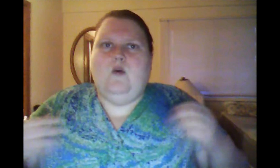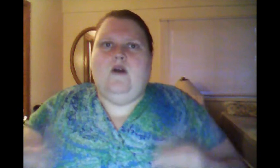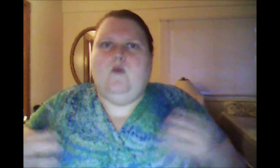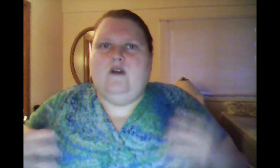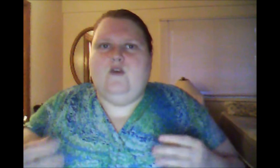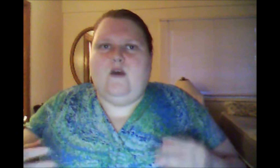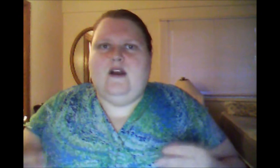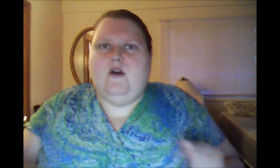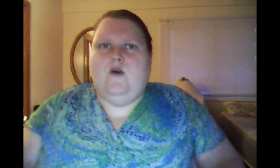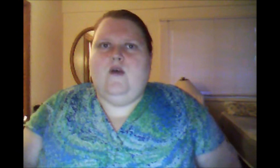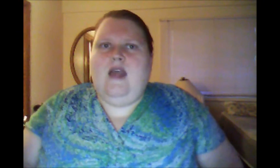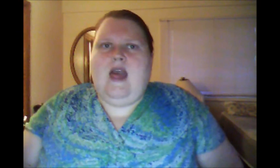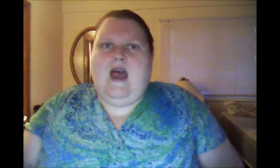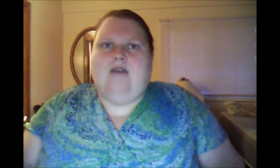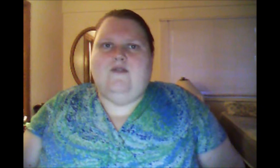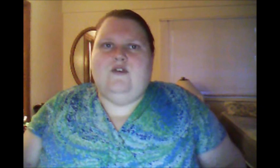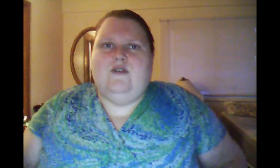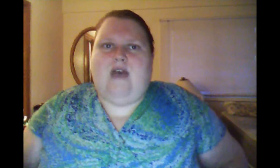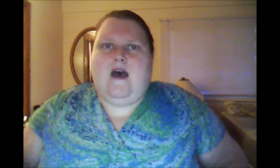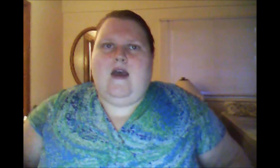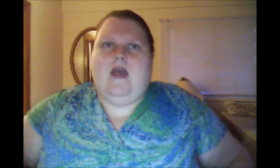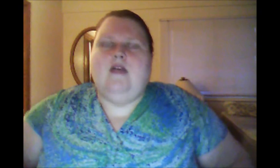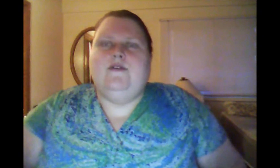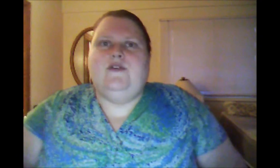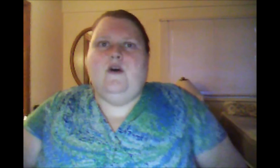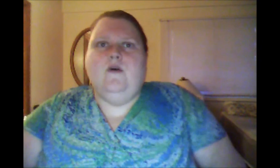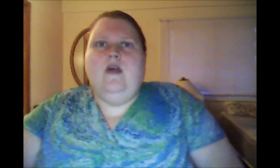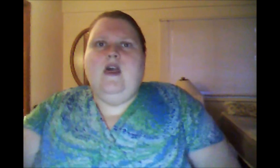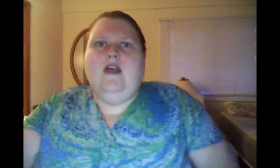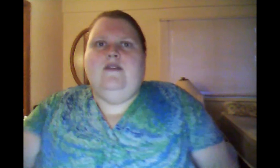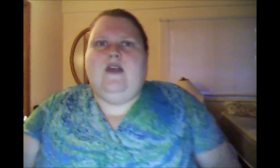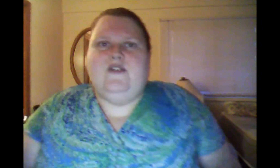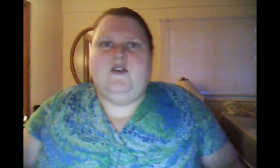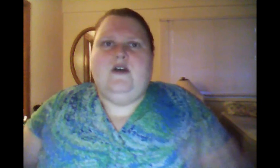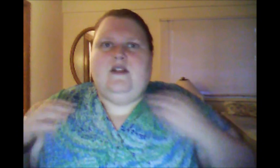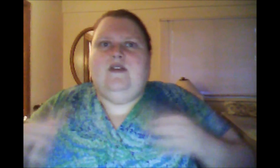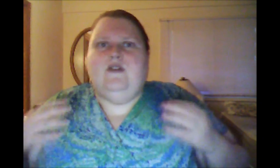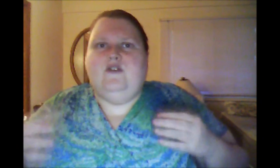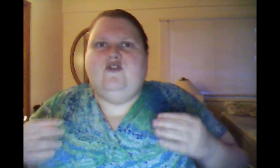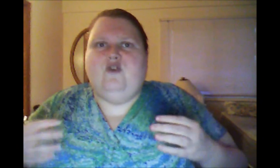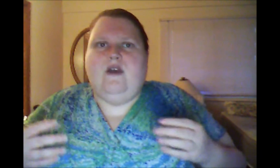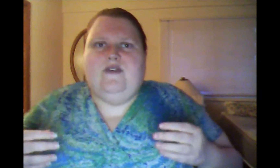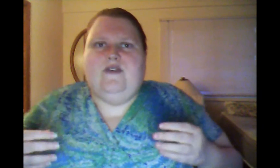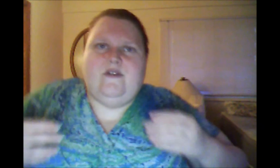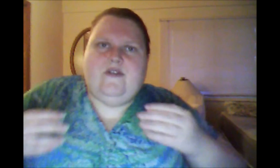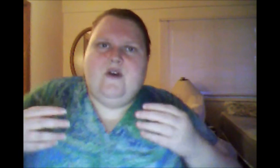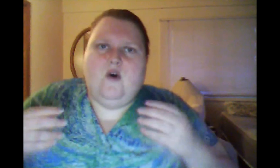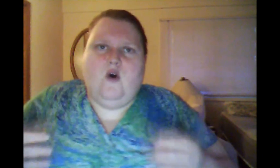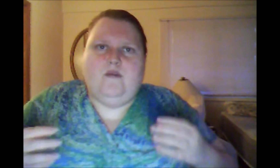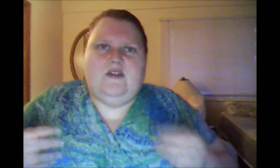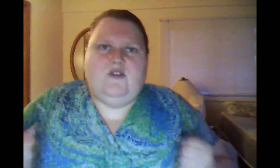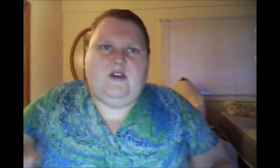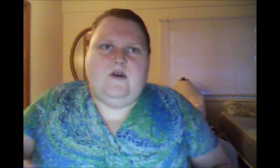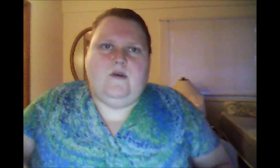where you want to go after you die. So, that's good that there's choices open to you.